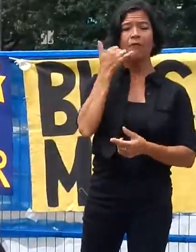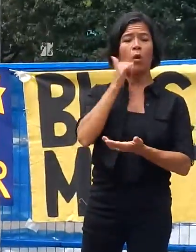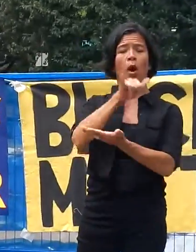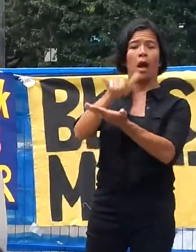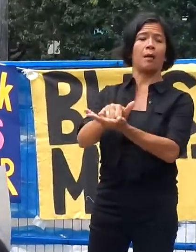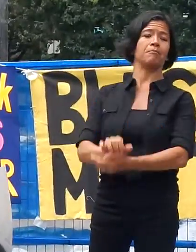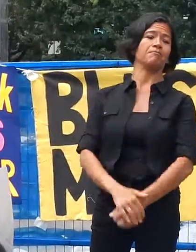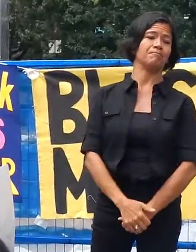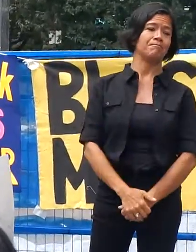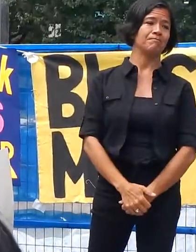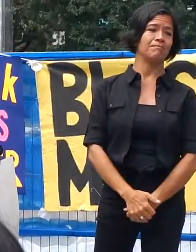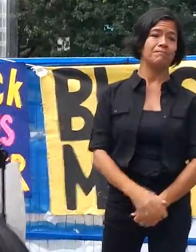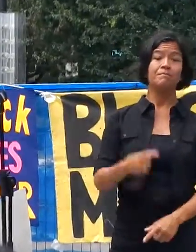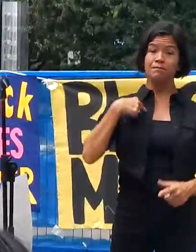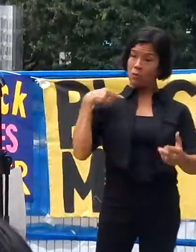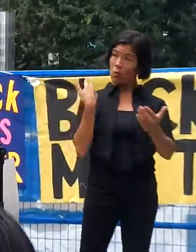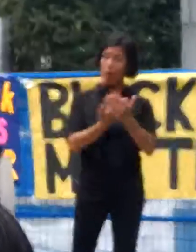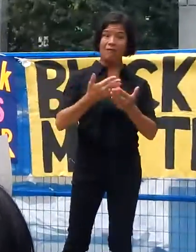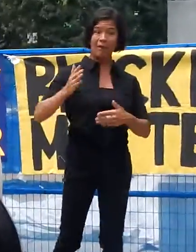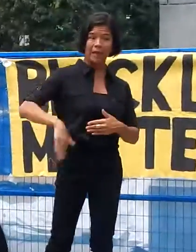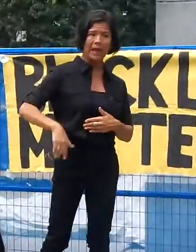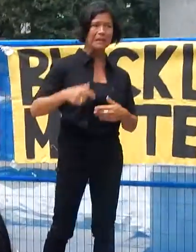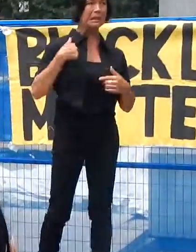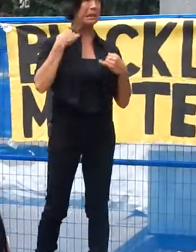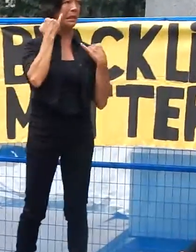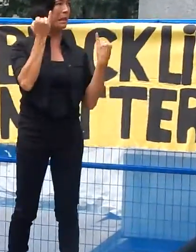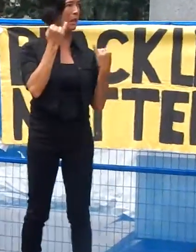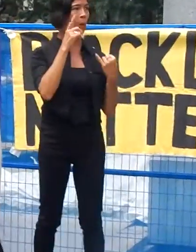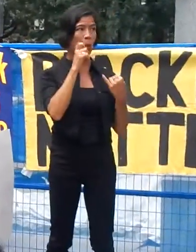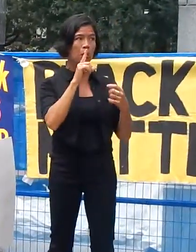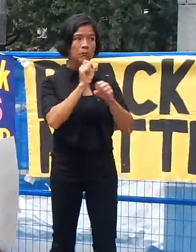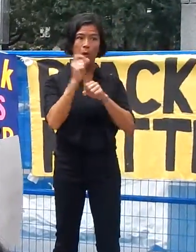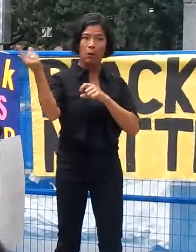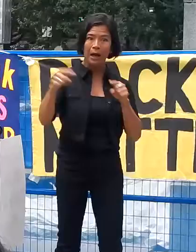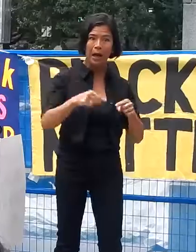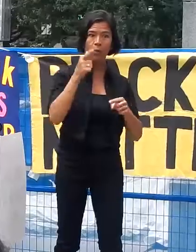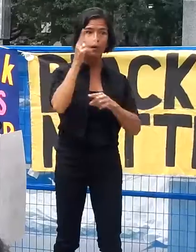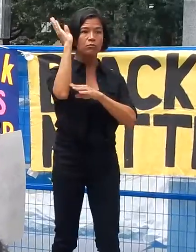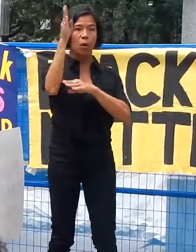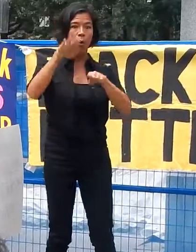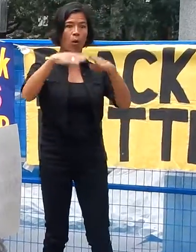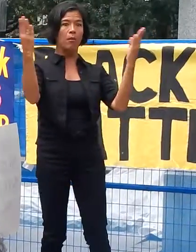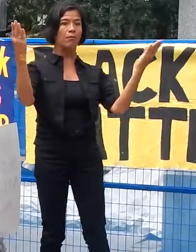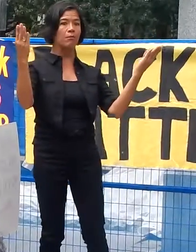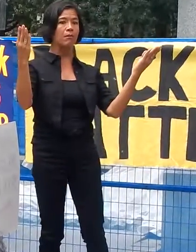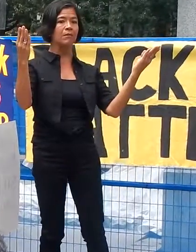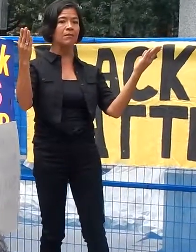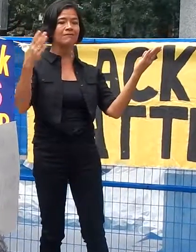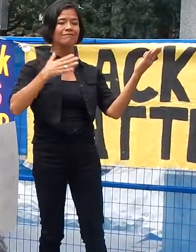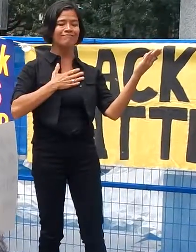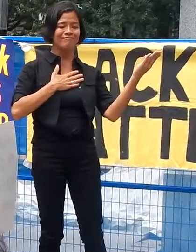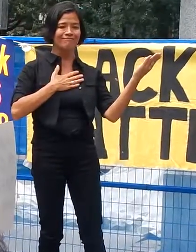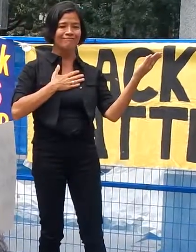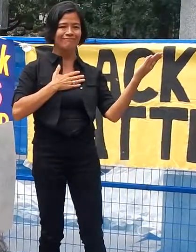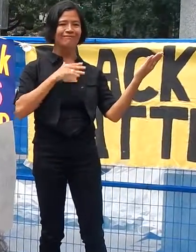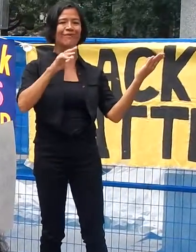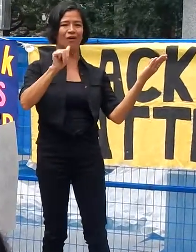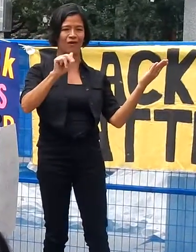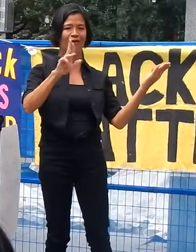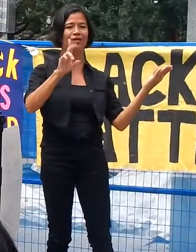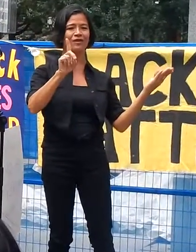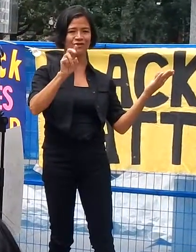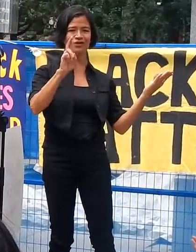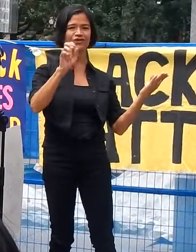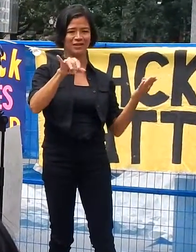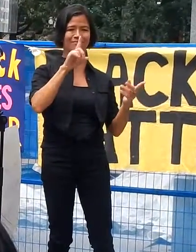came late, so disappointed. I didn't know who was coming to do it. I got here. Audrey was on top of this stone I was standing on.